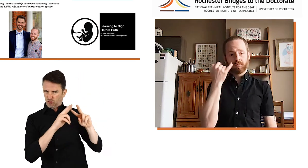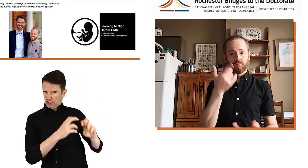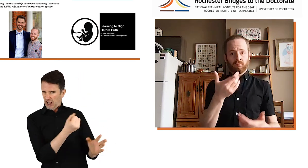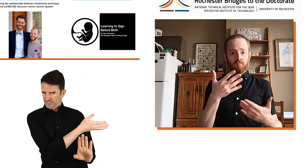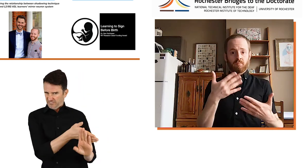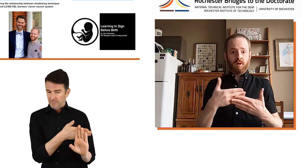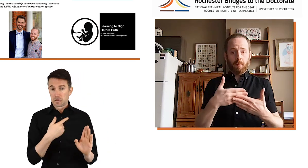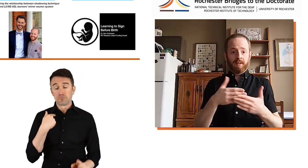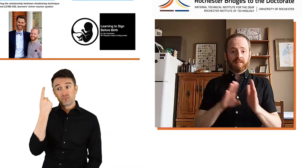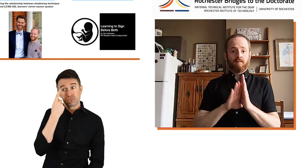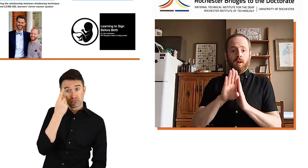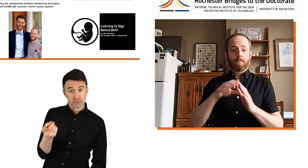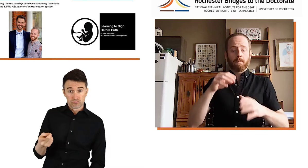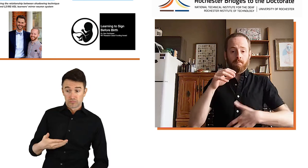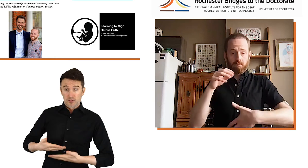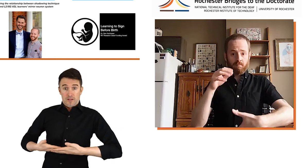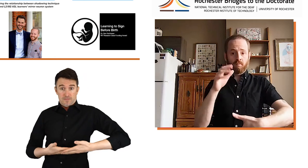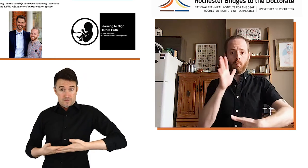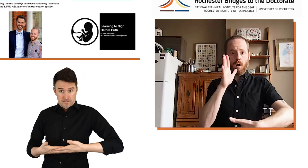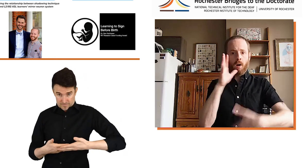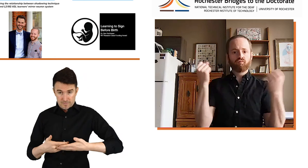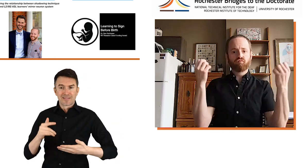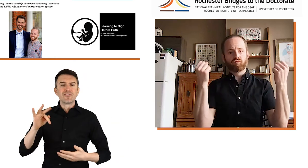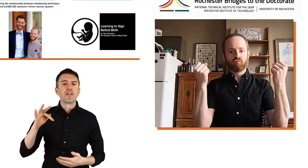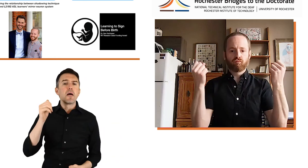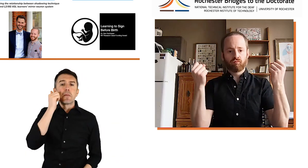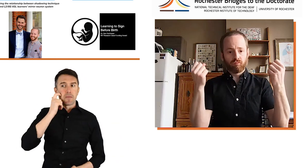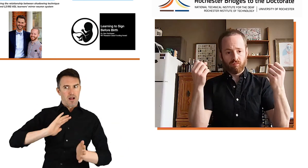activation of language acquisition based on their mother's language. Okay.